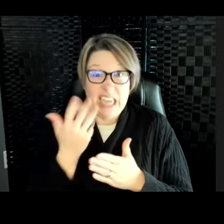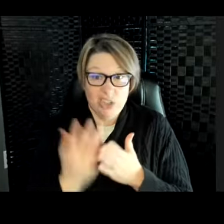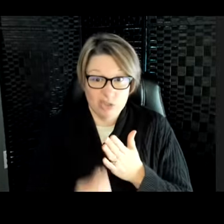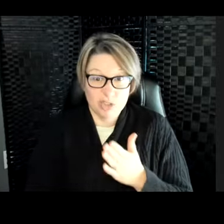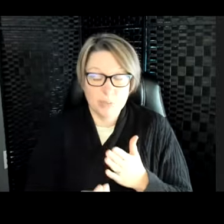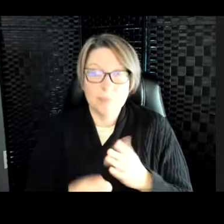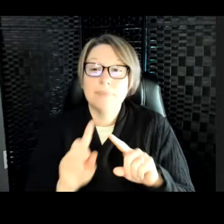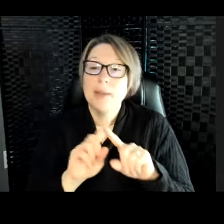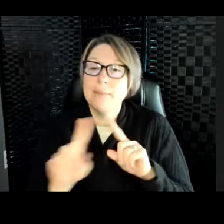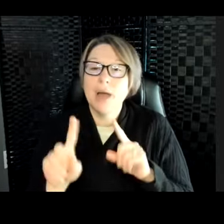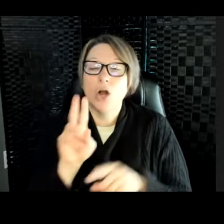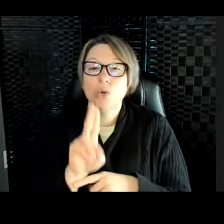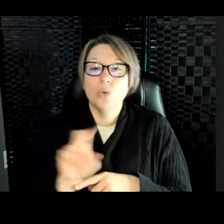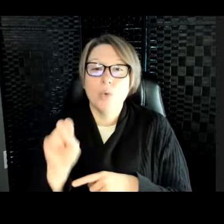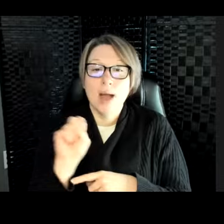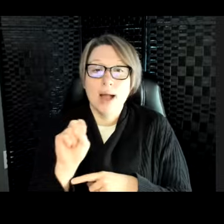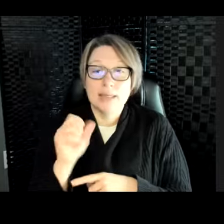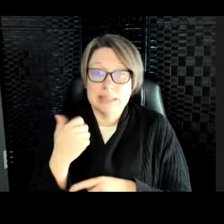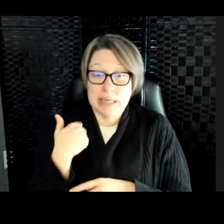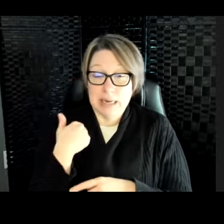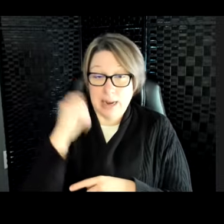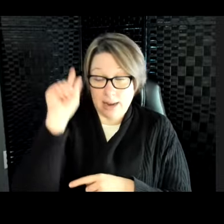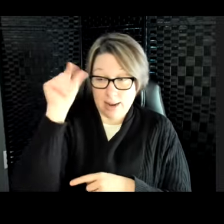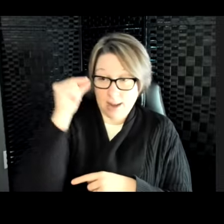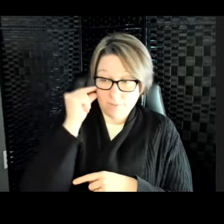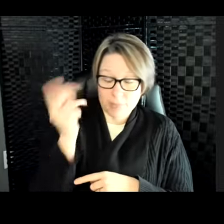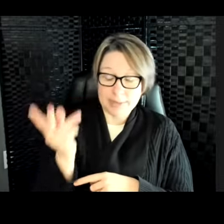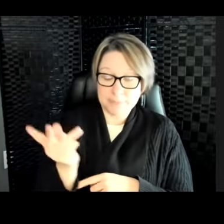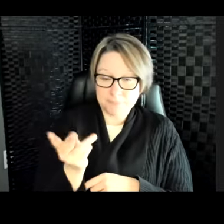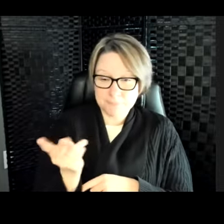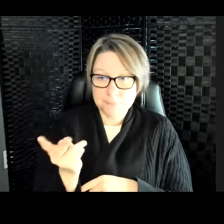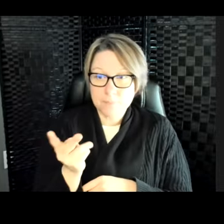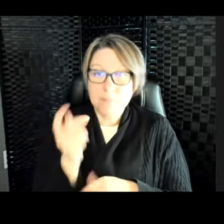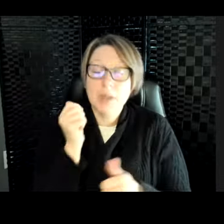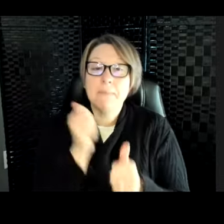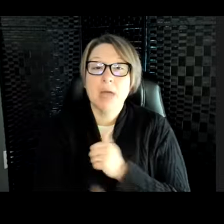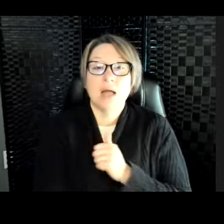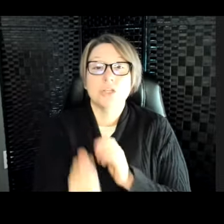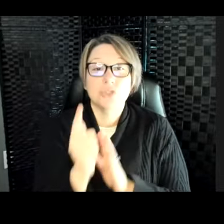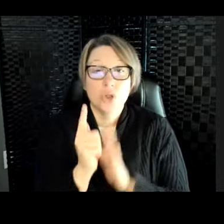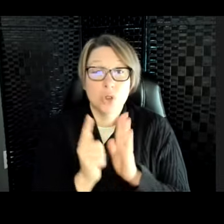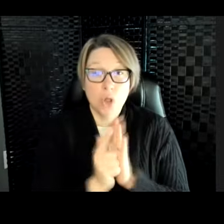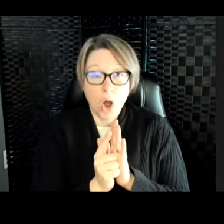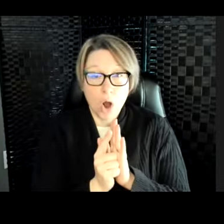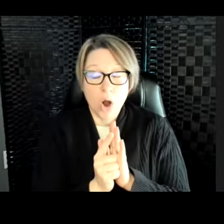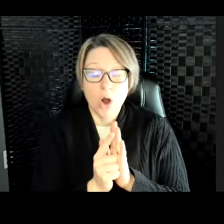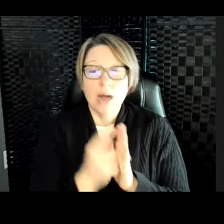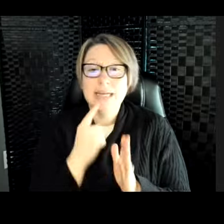United States and Canadian governments passed a law that said only indigenous people